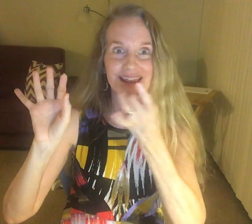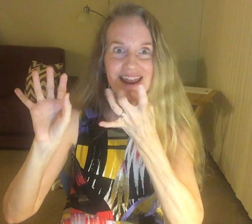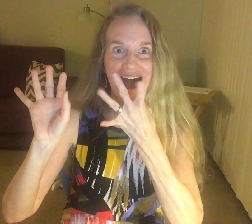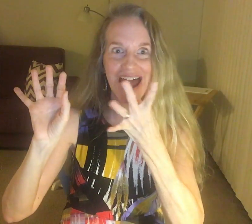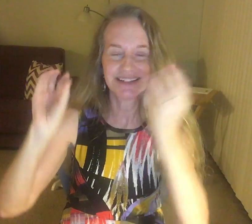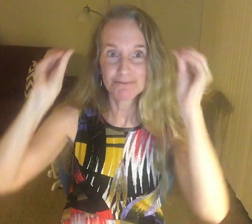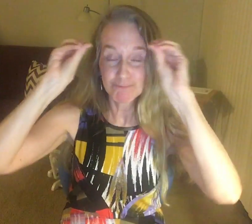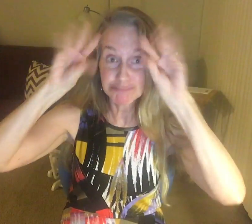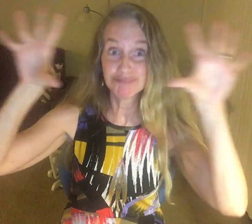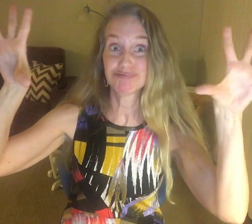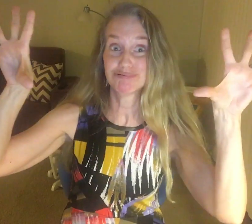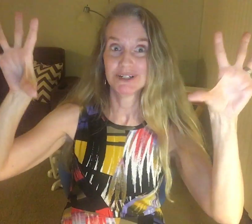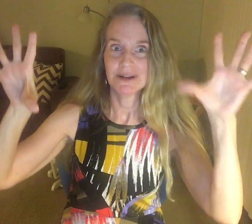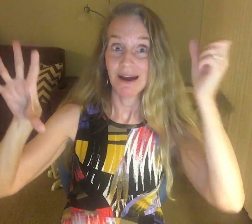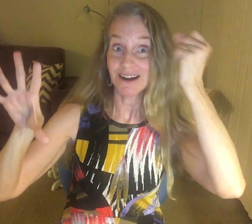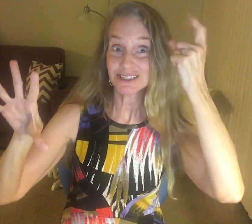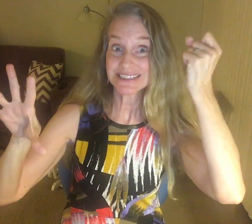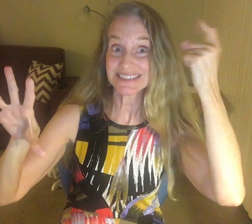a light, and then,